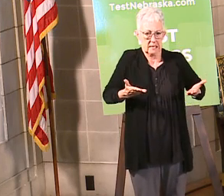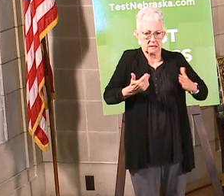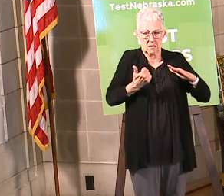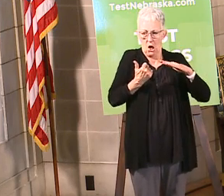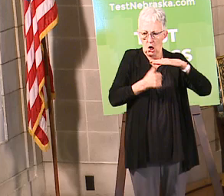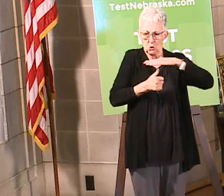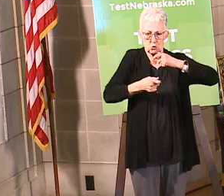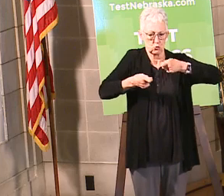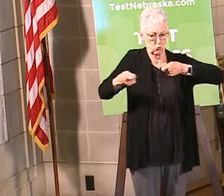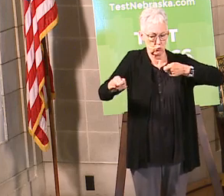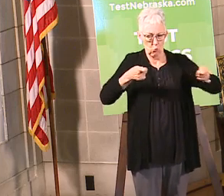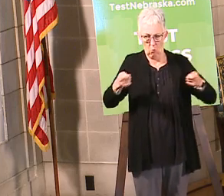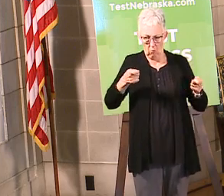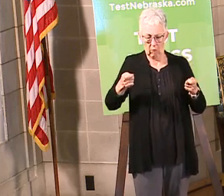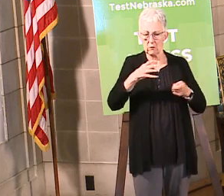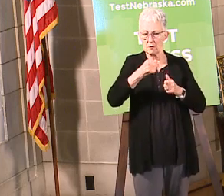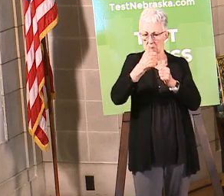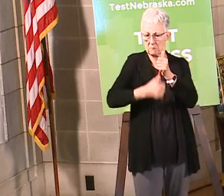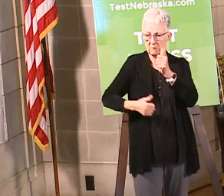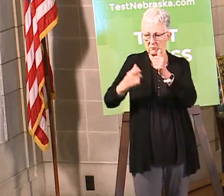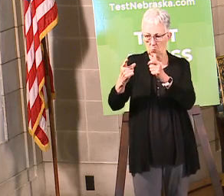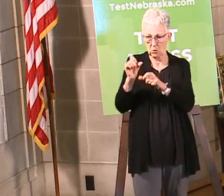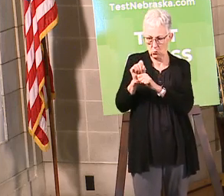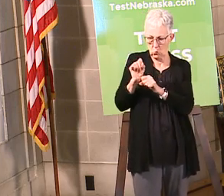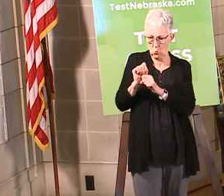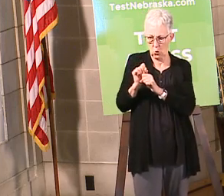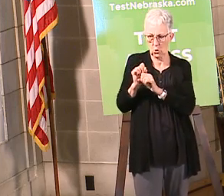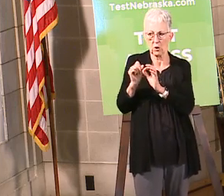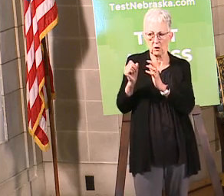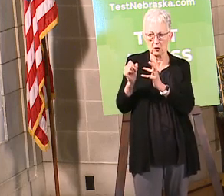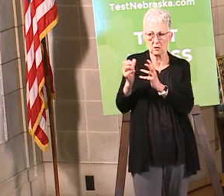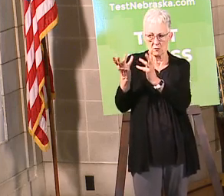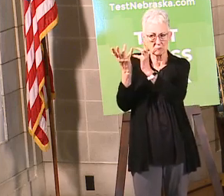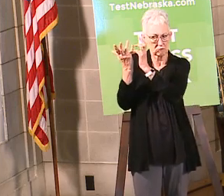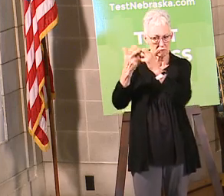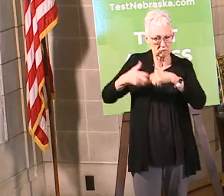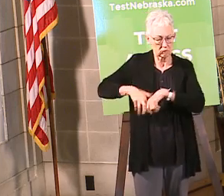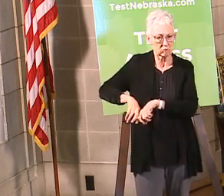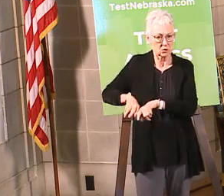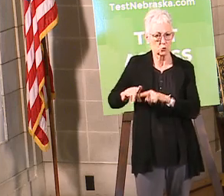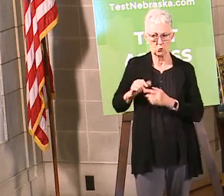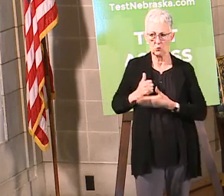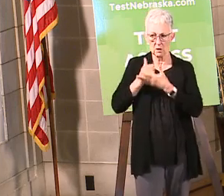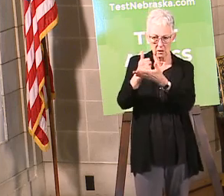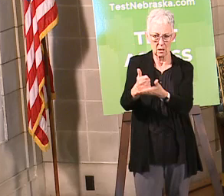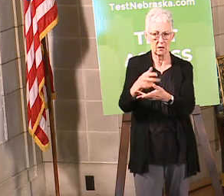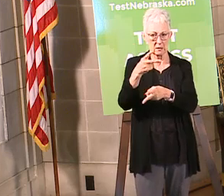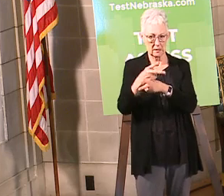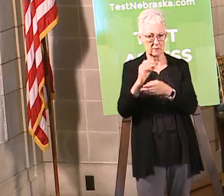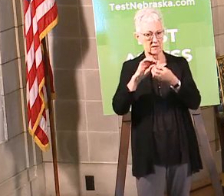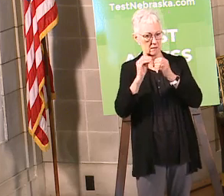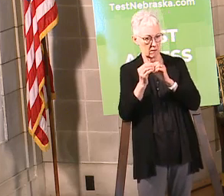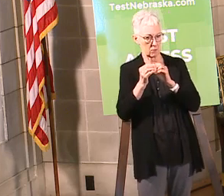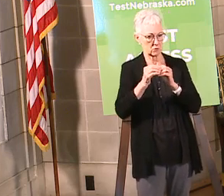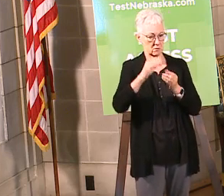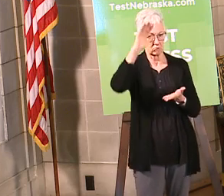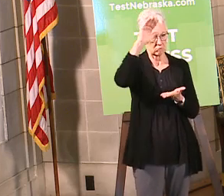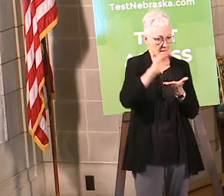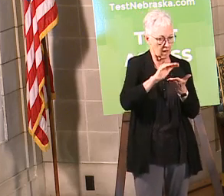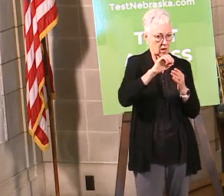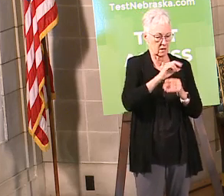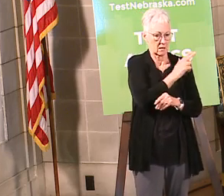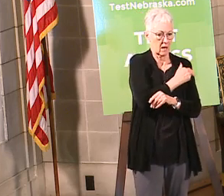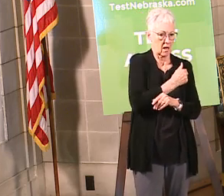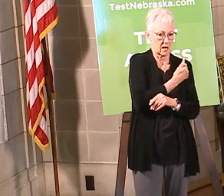control. And everybody collaborated as far as putting a hand in to help. There was no nobody that